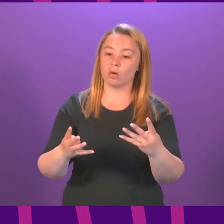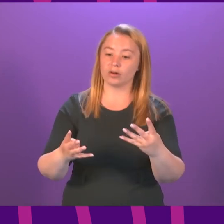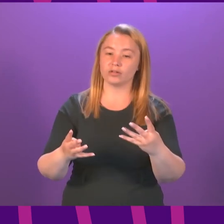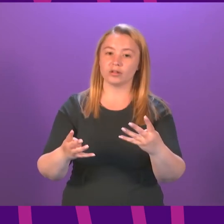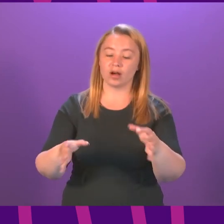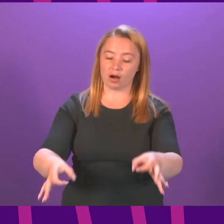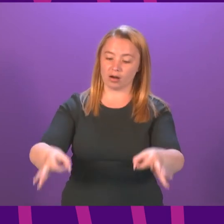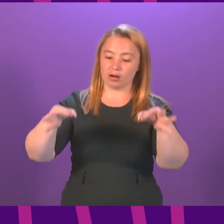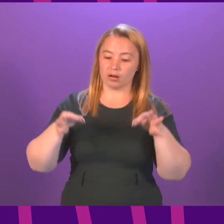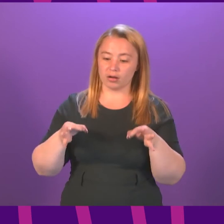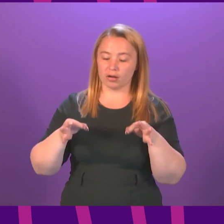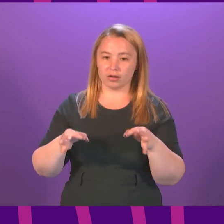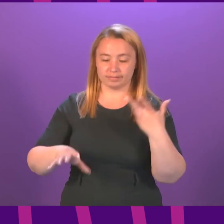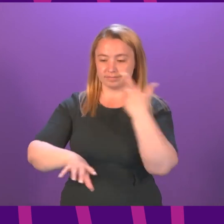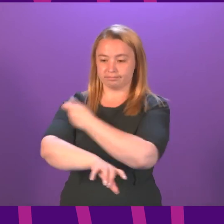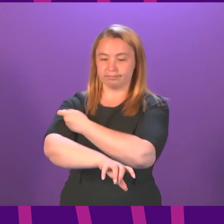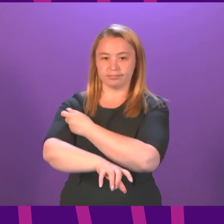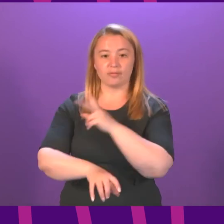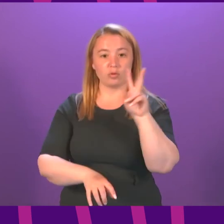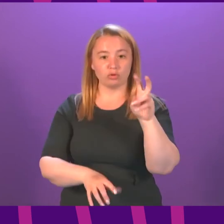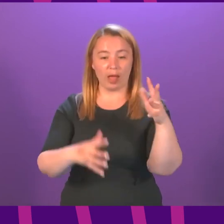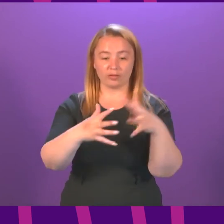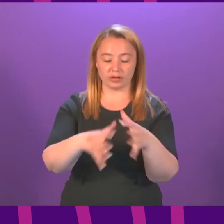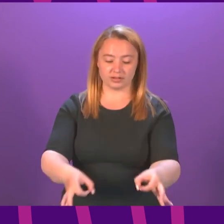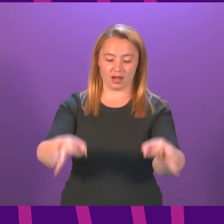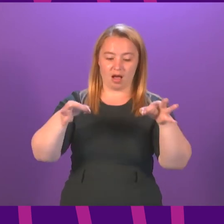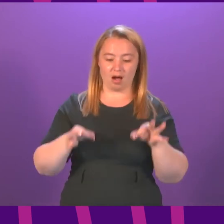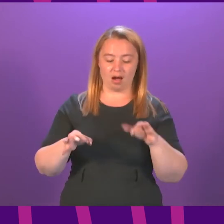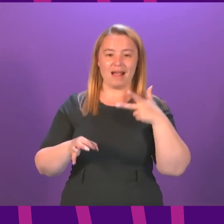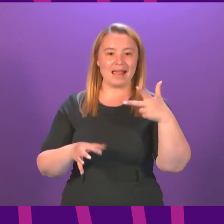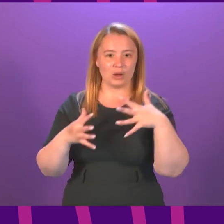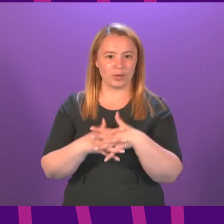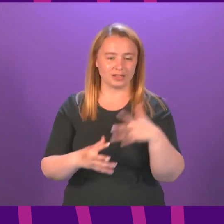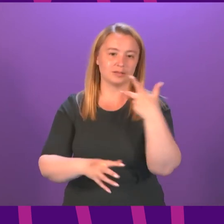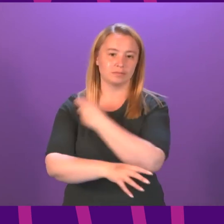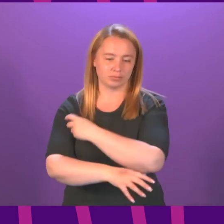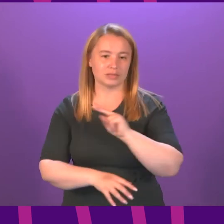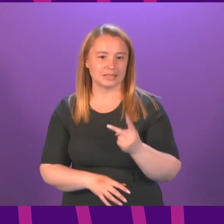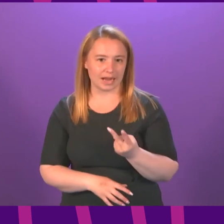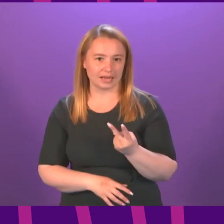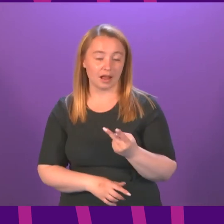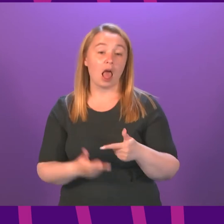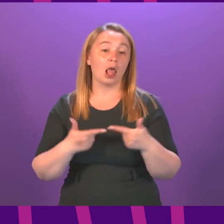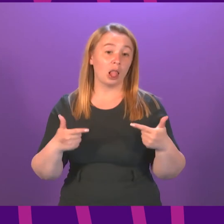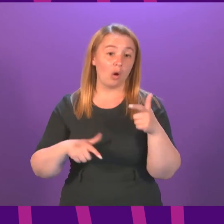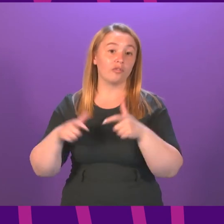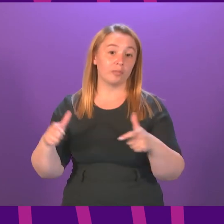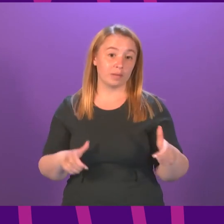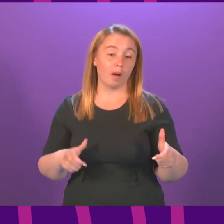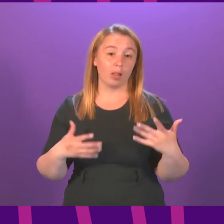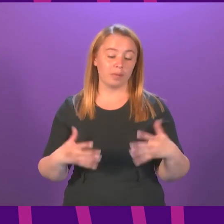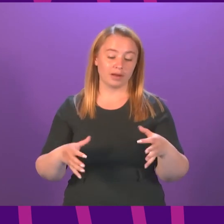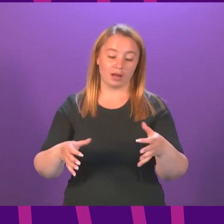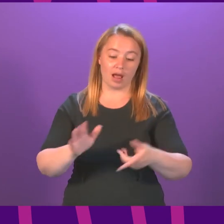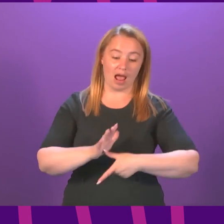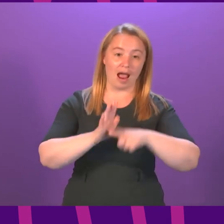vaccine from 12 weeks to 8 weeks and many of us will know people who have had their second dose accelerated to within that